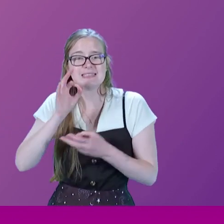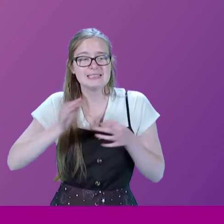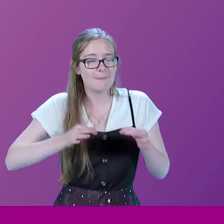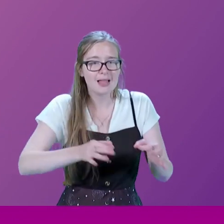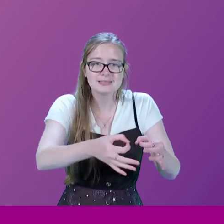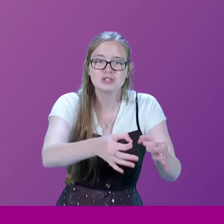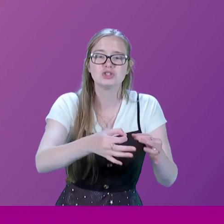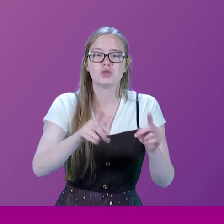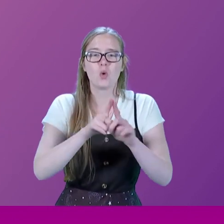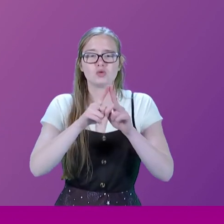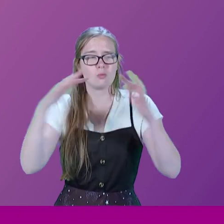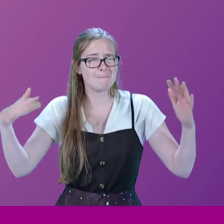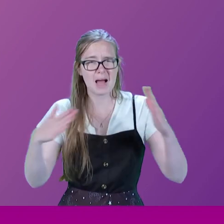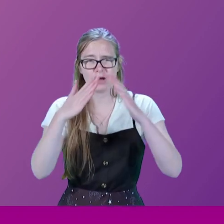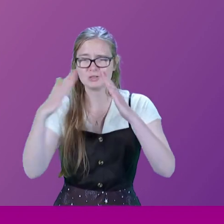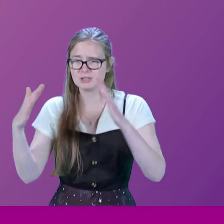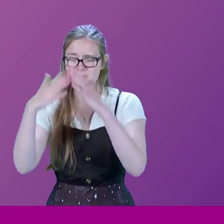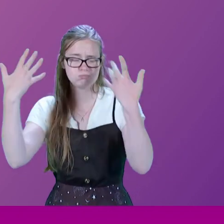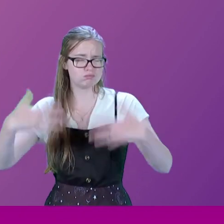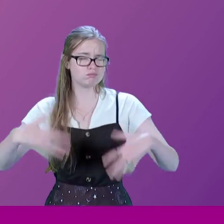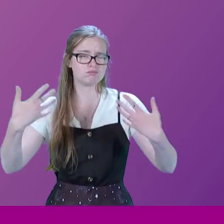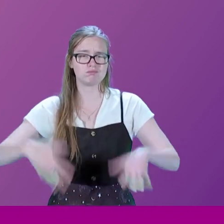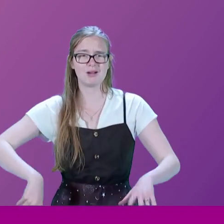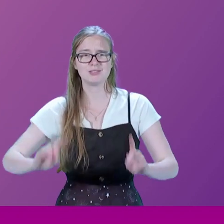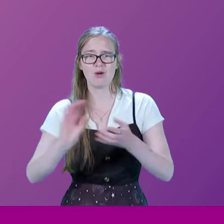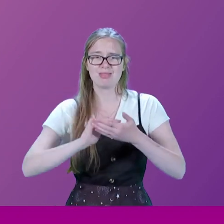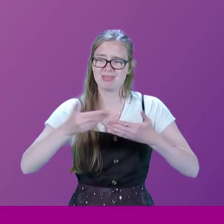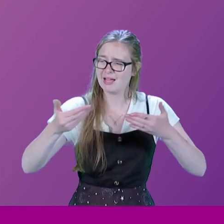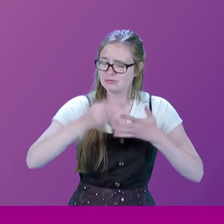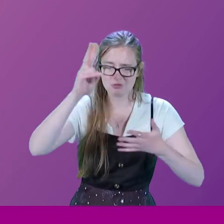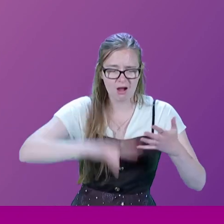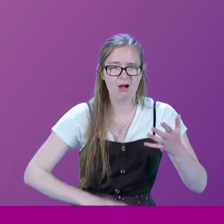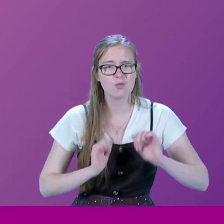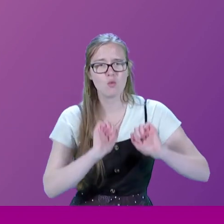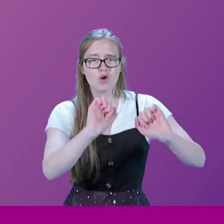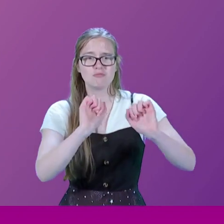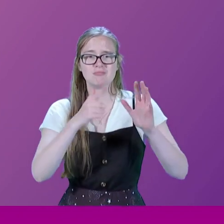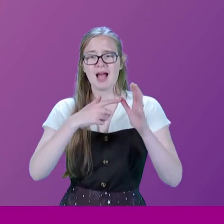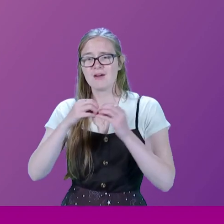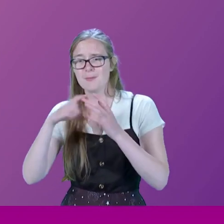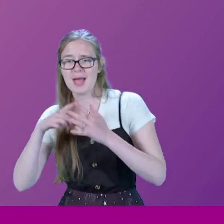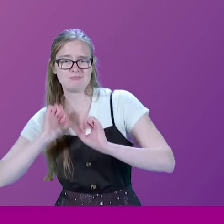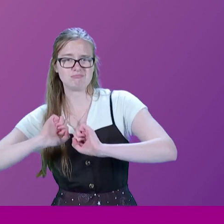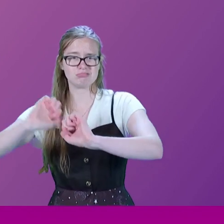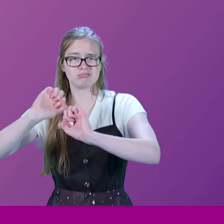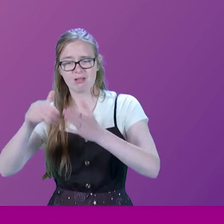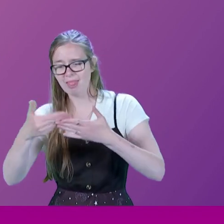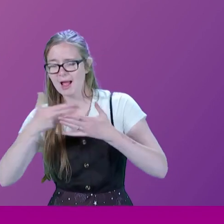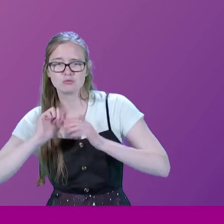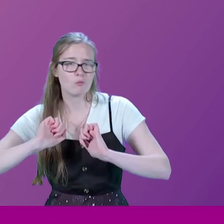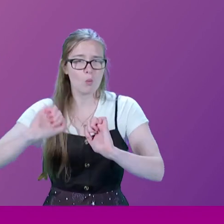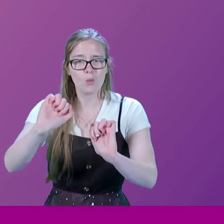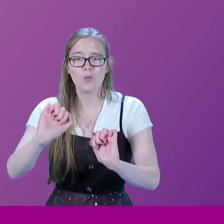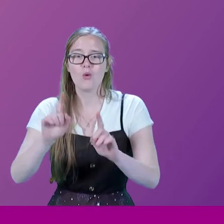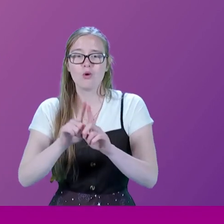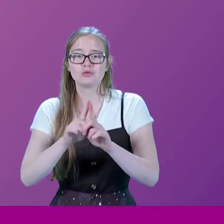superb mountains. They have a literature of their own. They have an alphabet of their own, a language of their own. Of course,